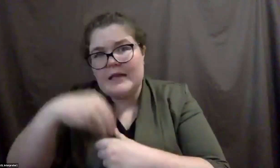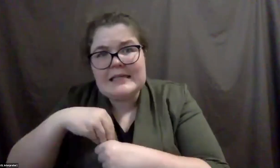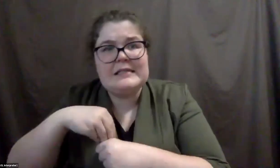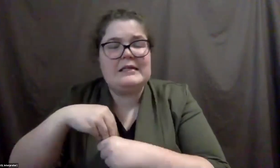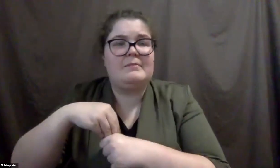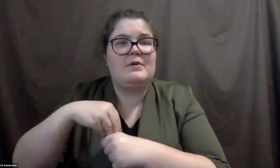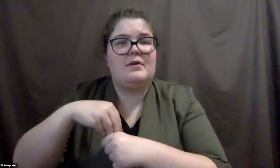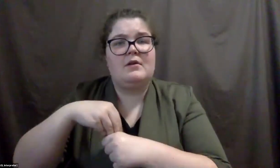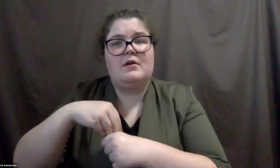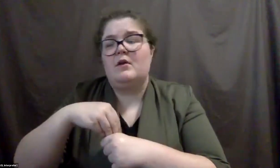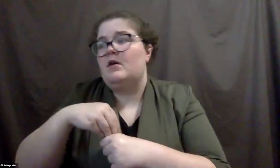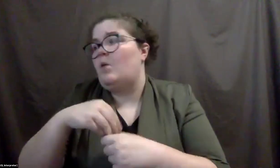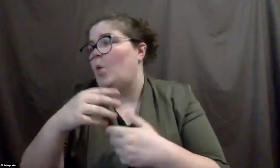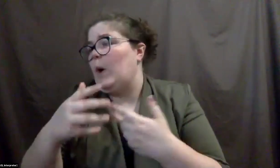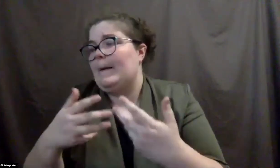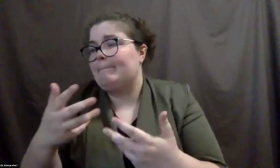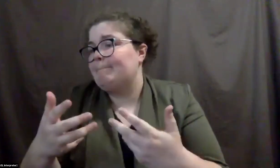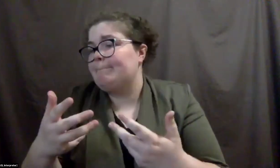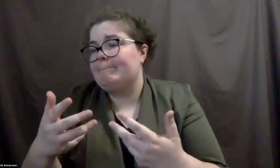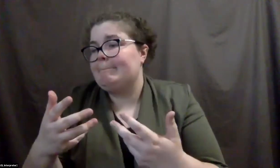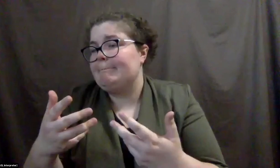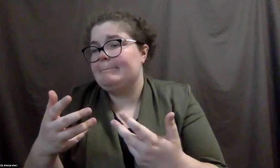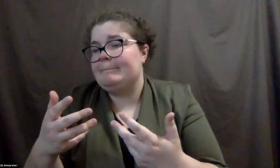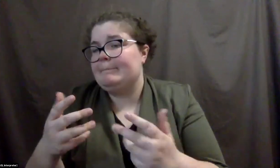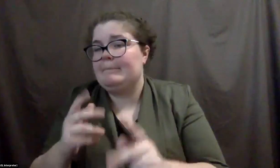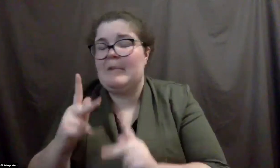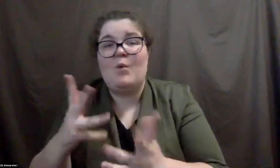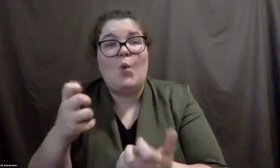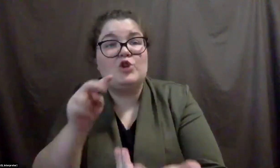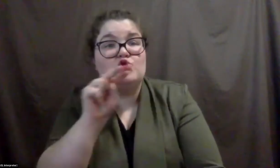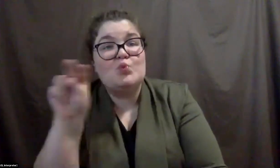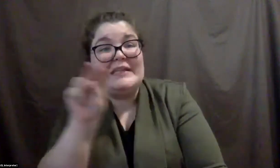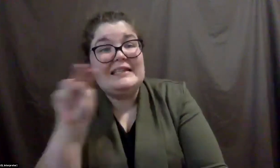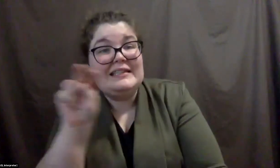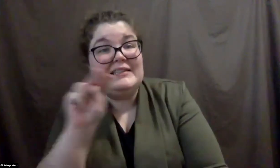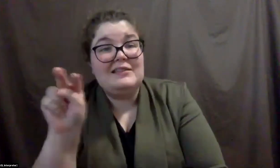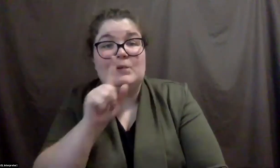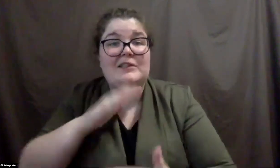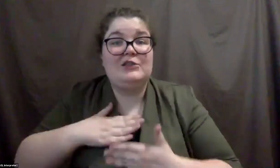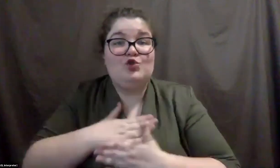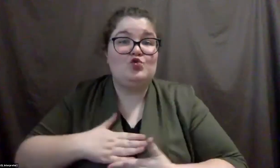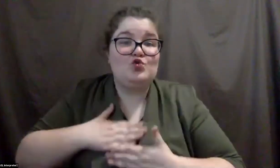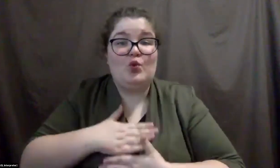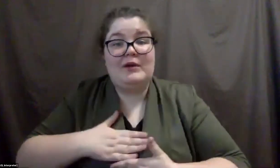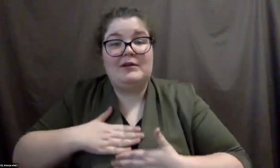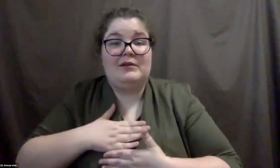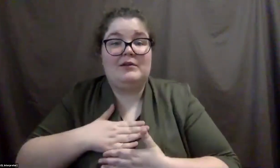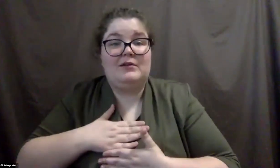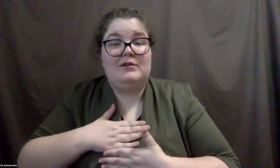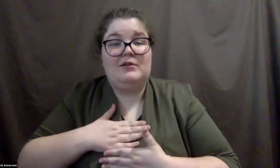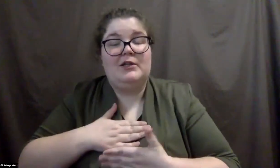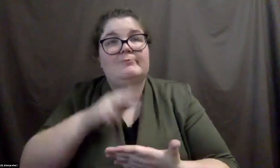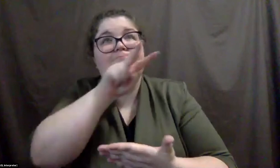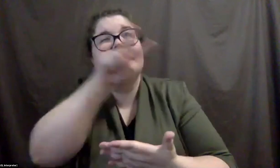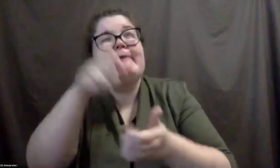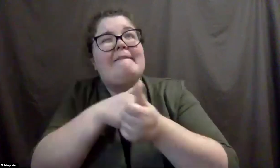spectrum and, or, um, just people who just like to, you know, they just enjoy, uh, reading along. And it gives